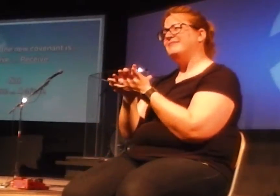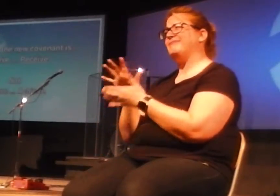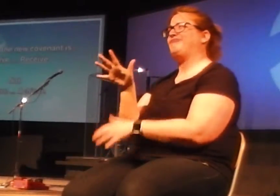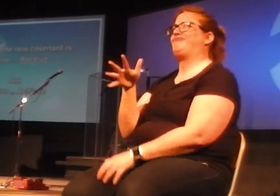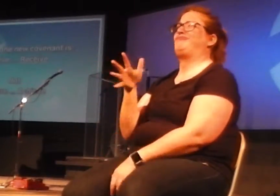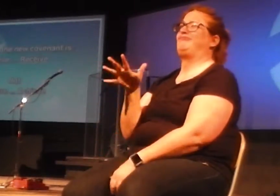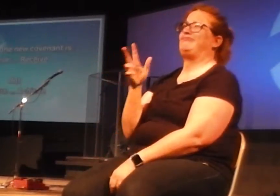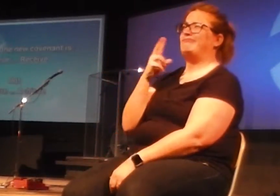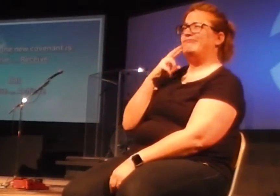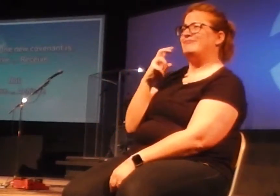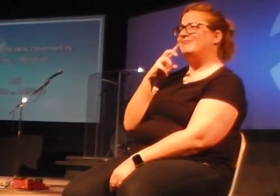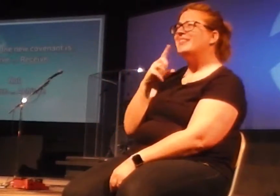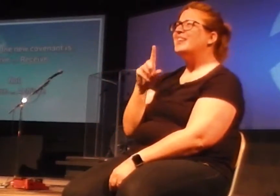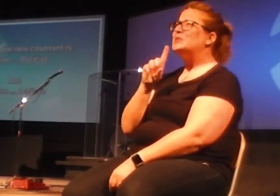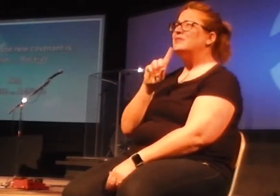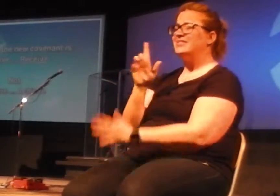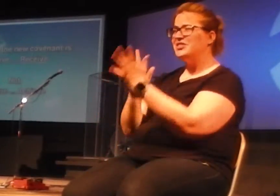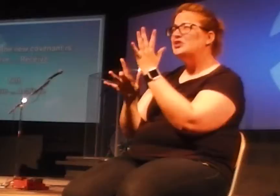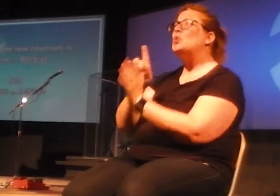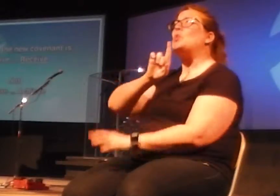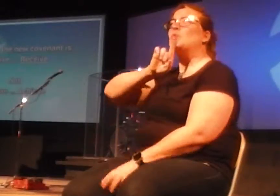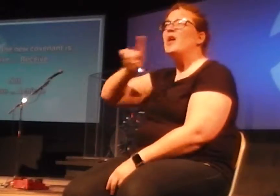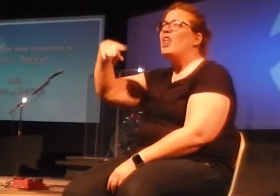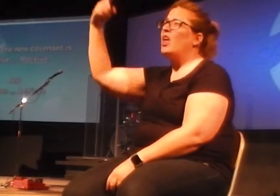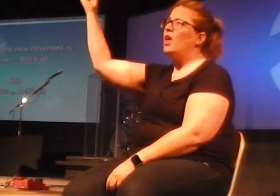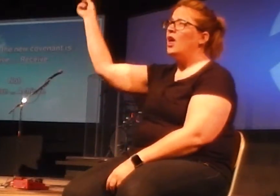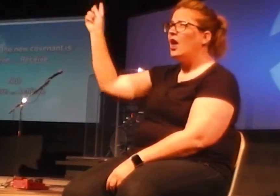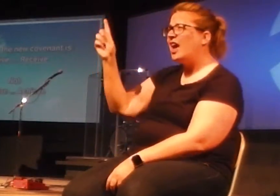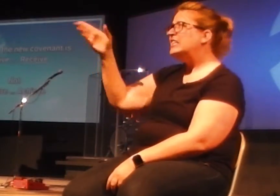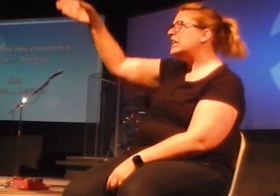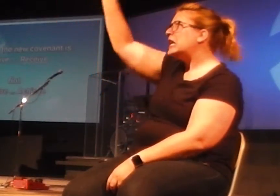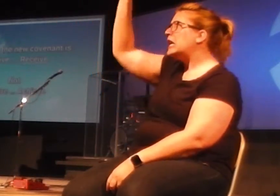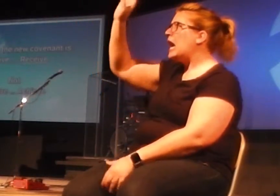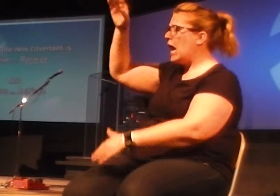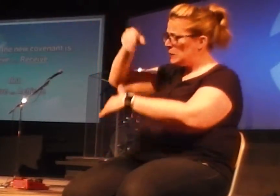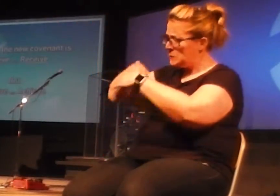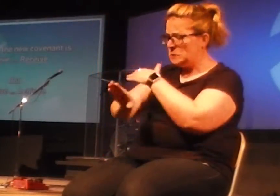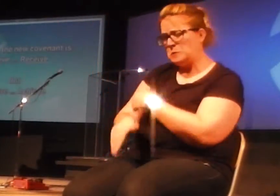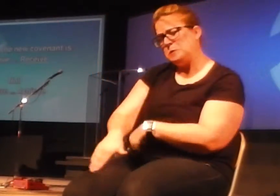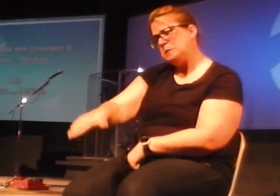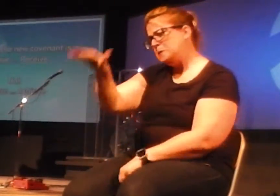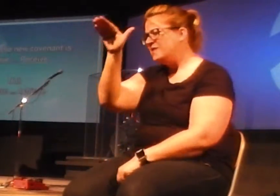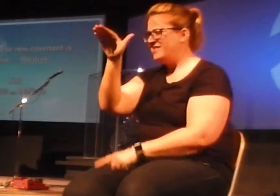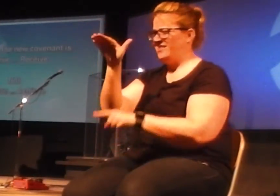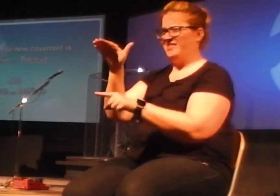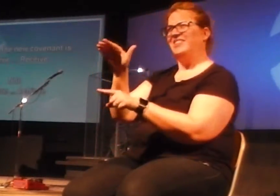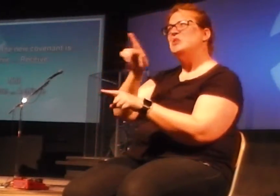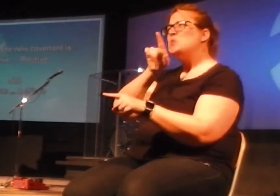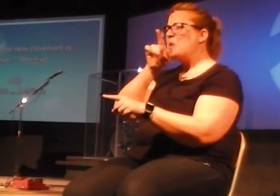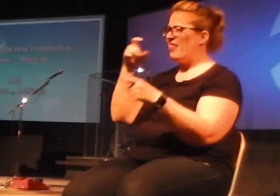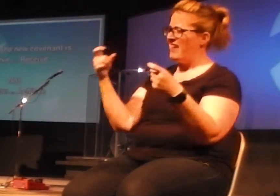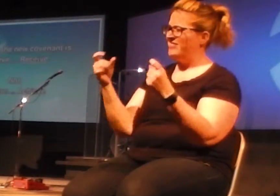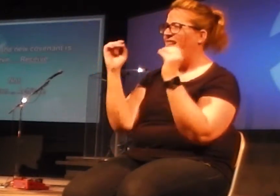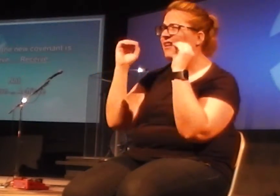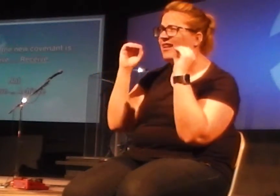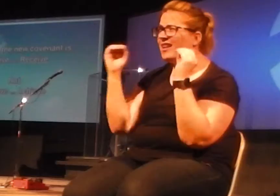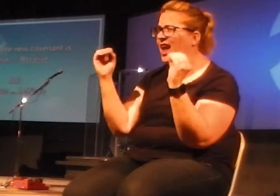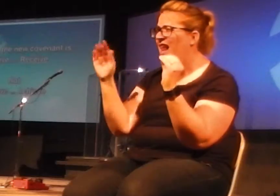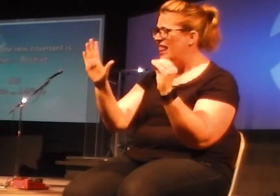really come to earth as God in human form? Did he really live a sinless, perfect life? Did he